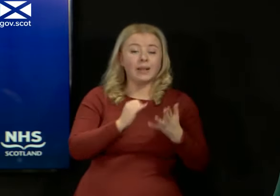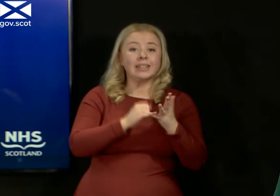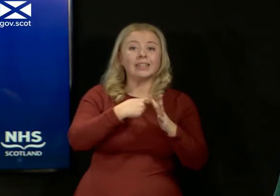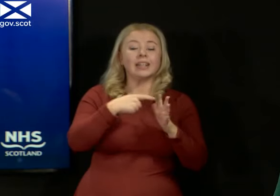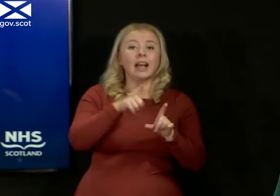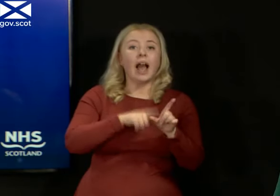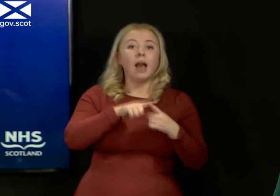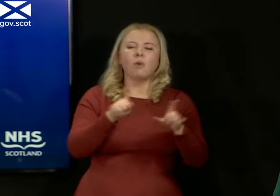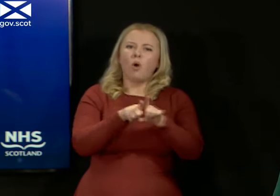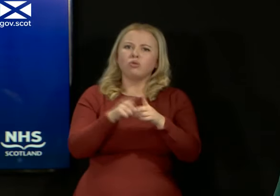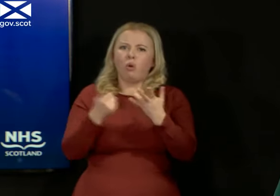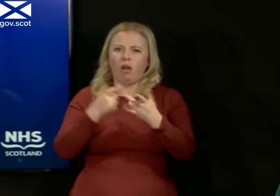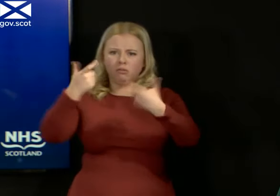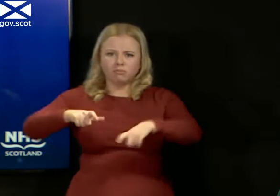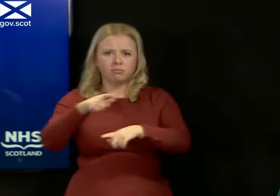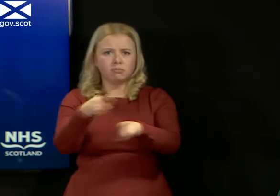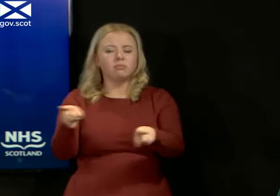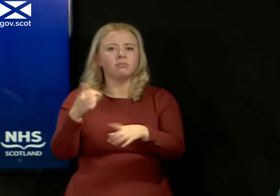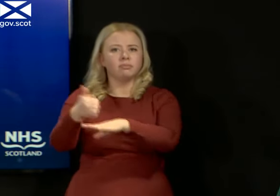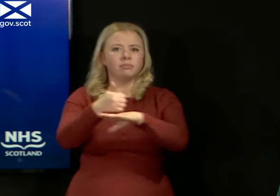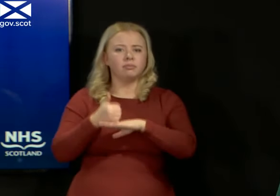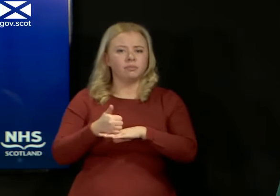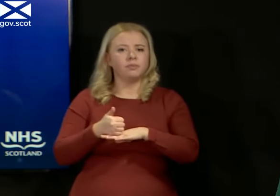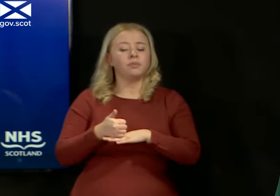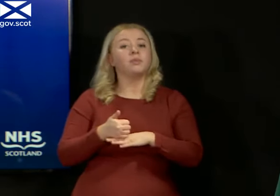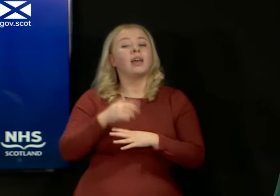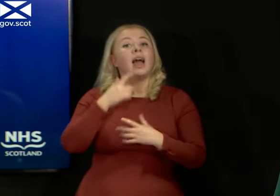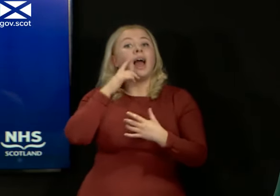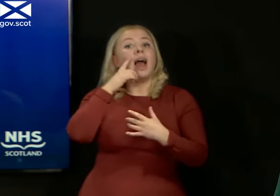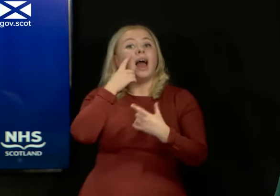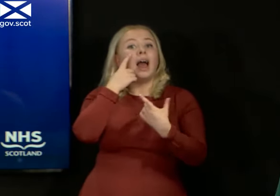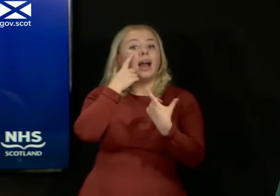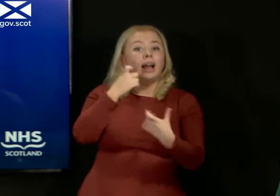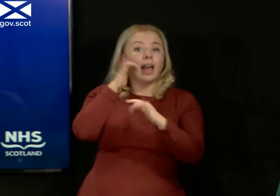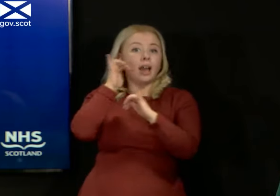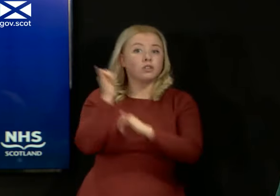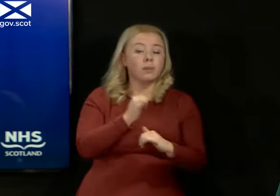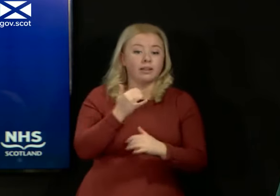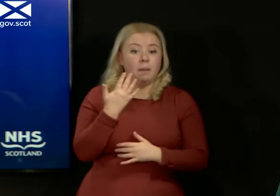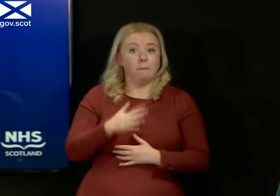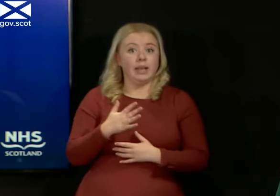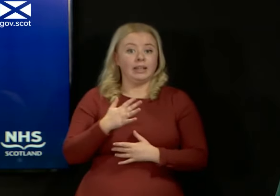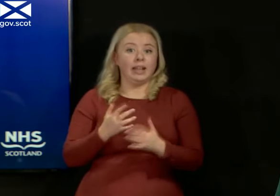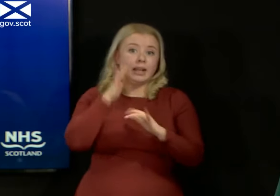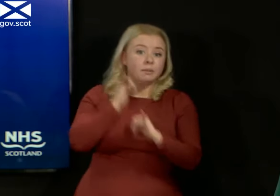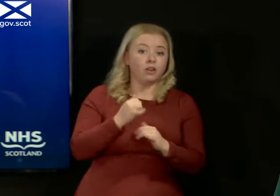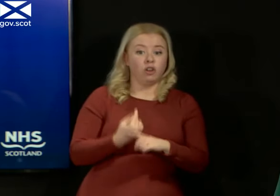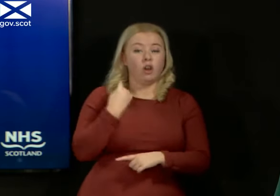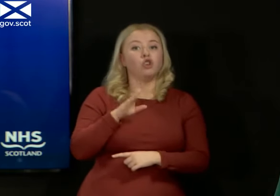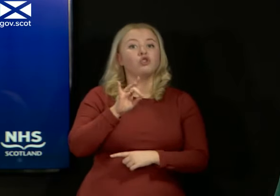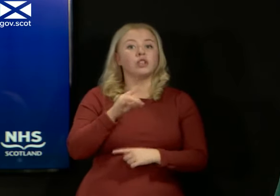care settings. The Care Inspectorate carried out an unannounced inspection of home farm on Tuesday of this week.